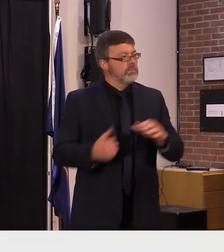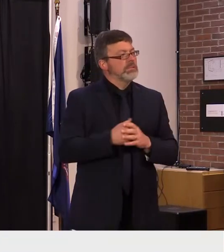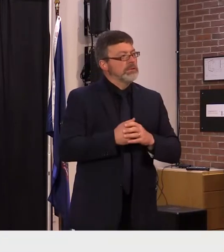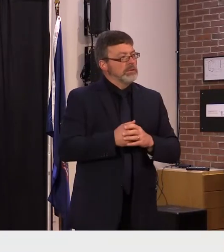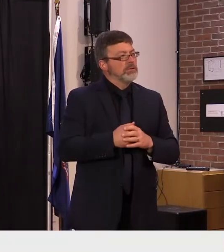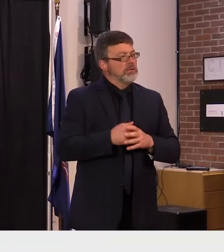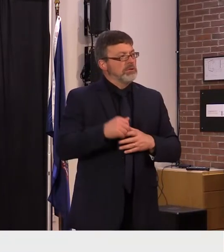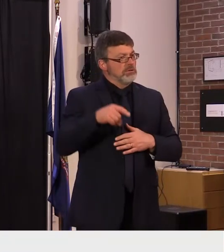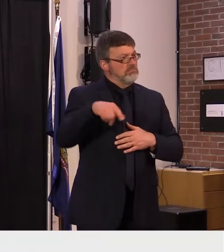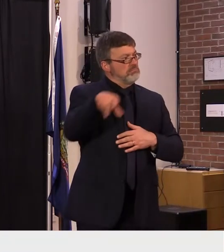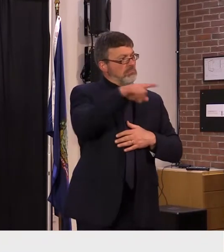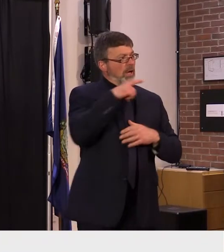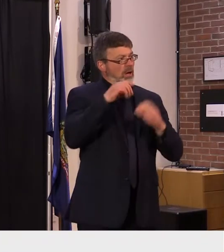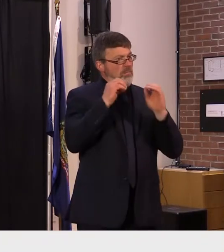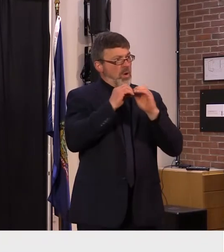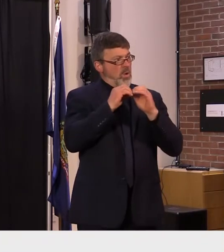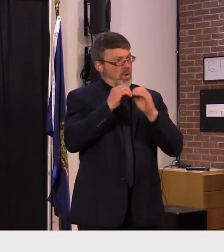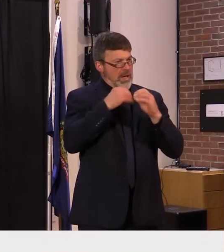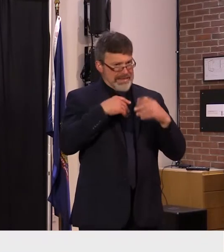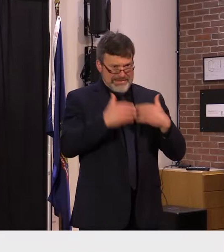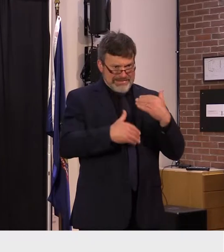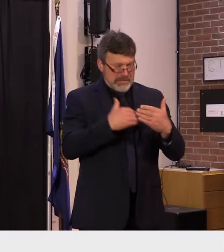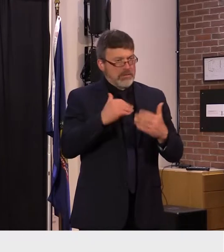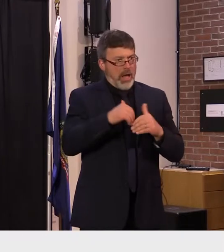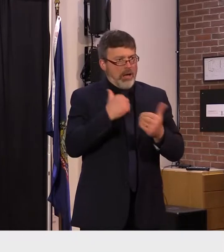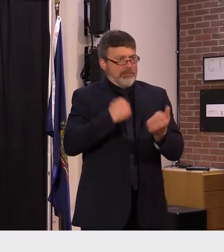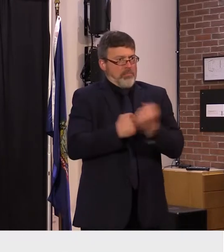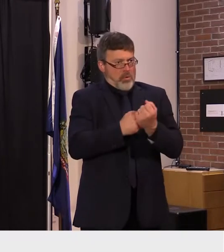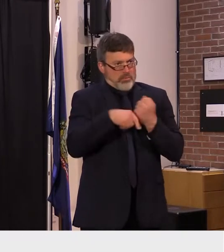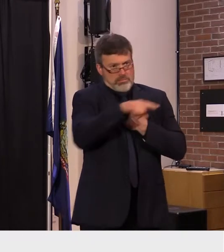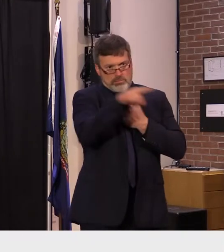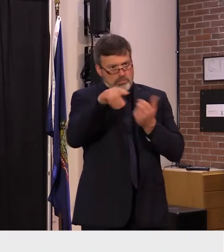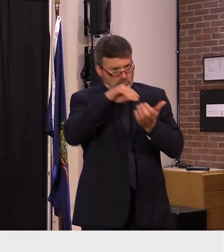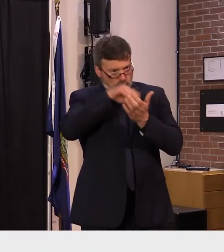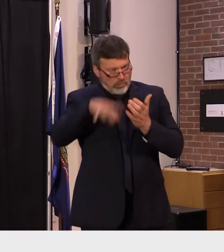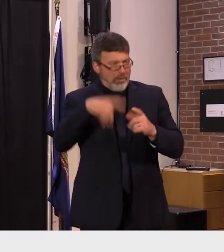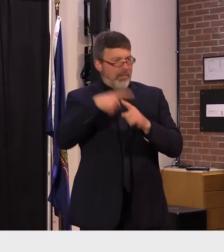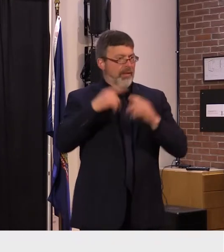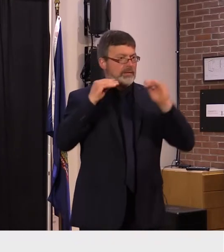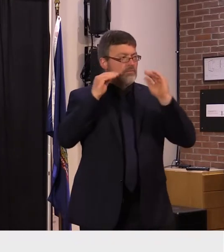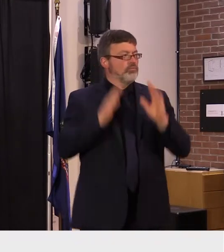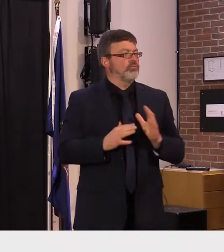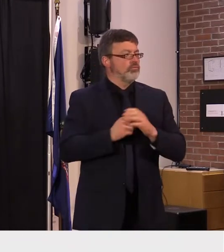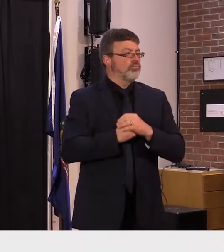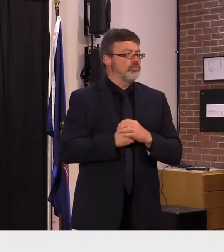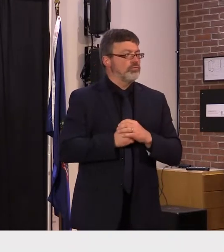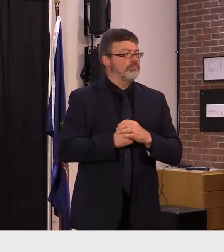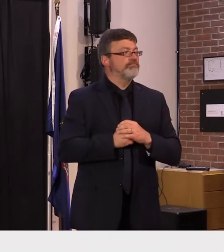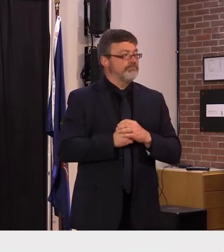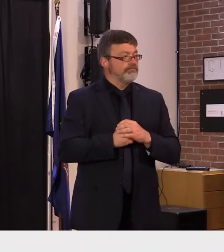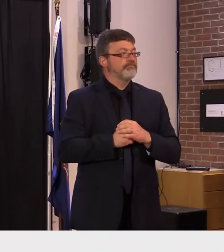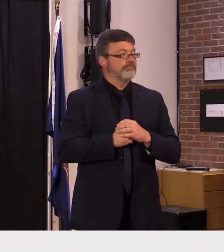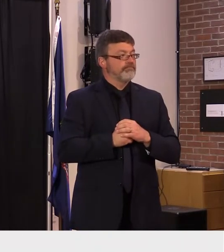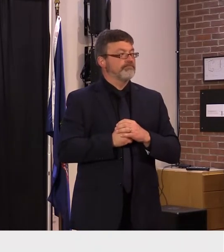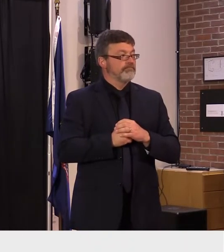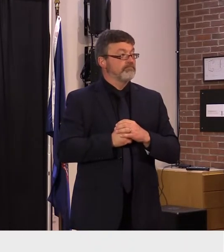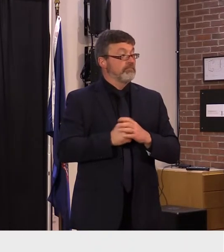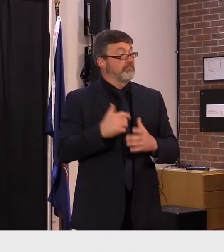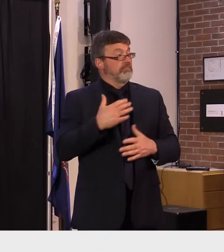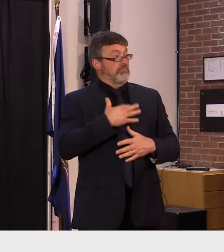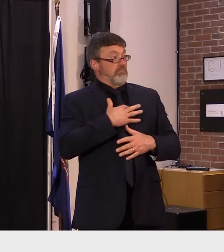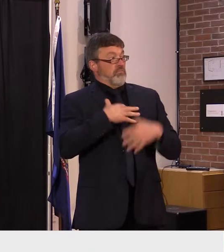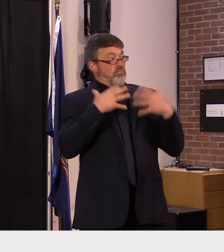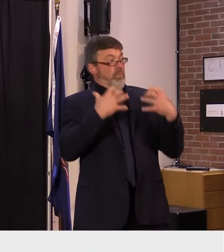educational support teams this is one of the system strategies that i described previously we would like to see a more consistent